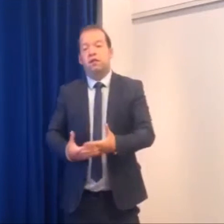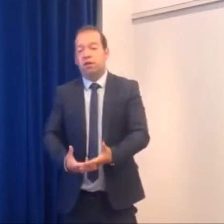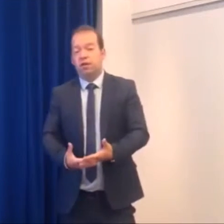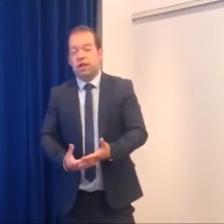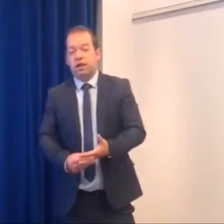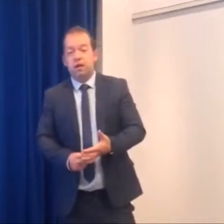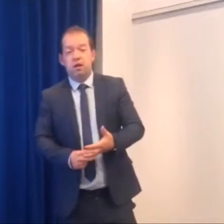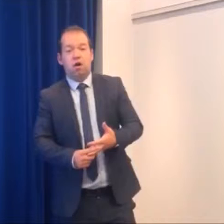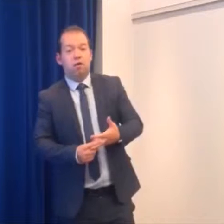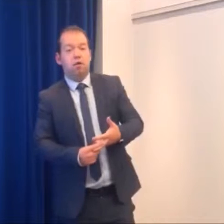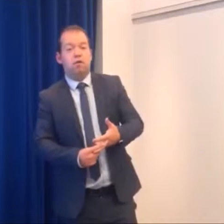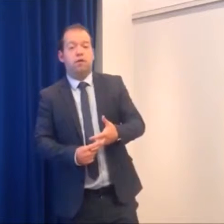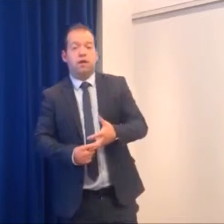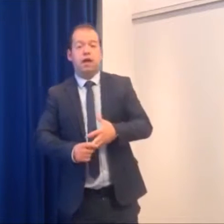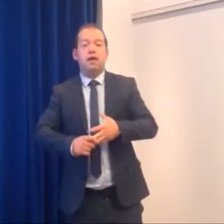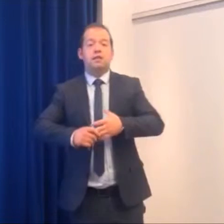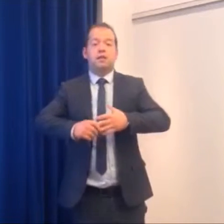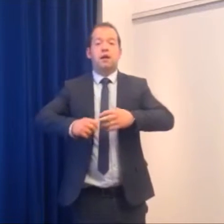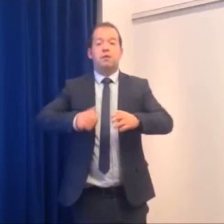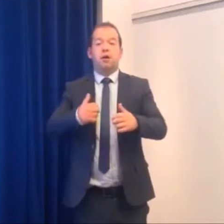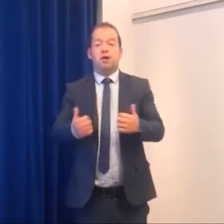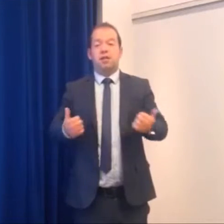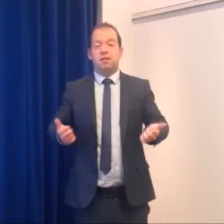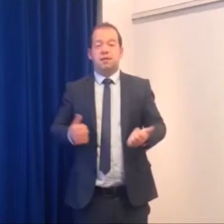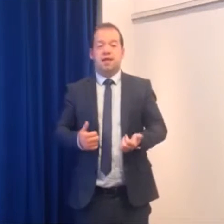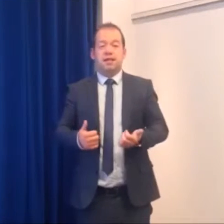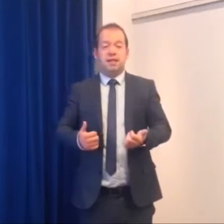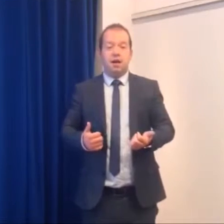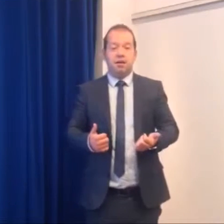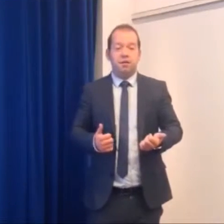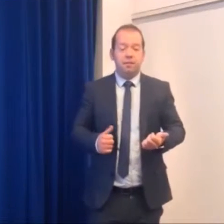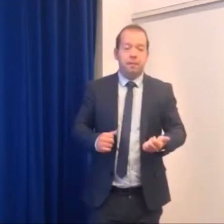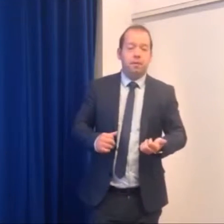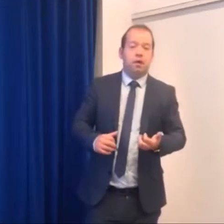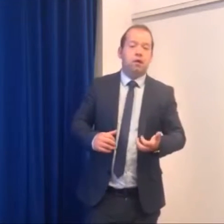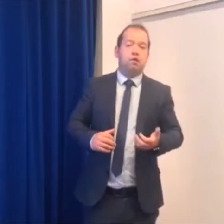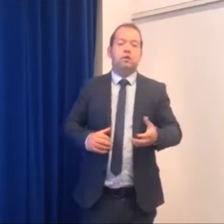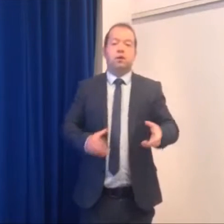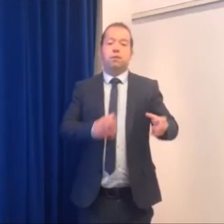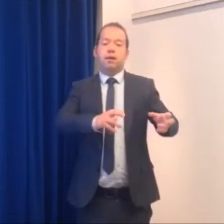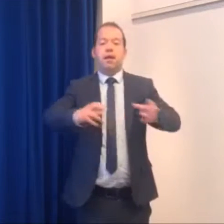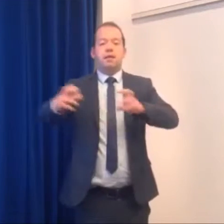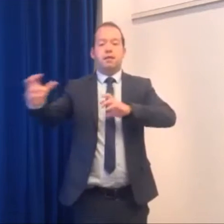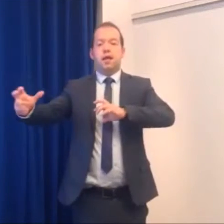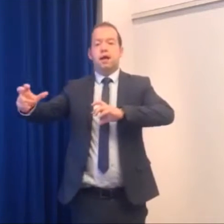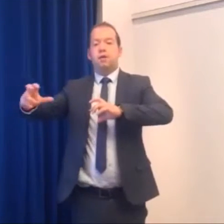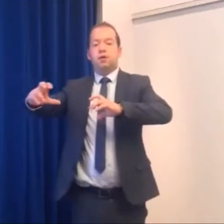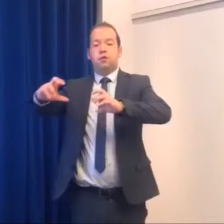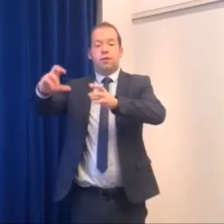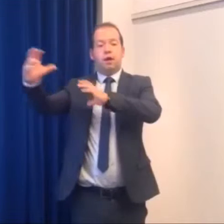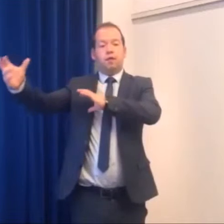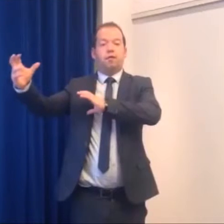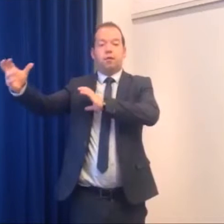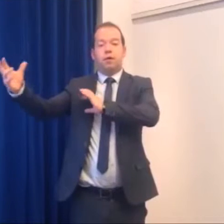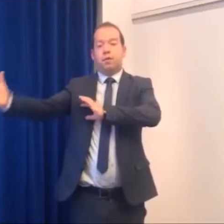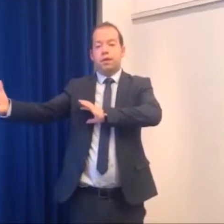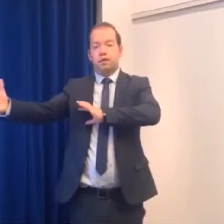before today all I'm looking for the guy is I'm not going to set up a sales target what I'm going to do is look by the end of today I want you to be confident with your pitch